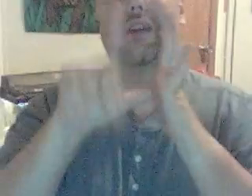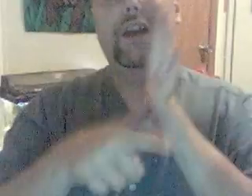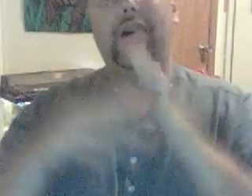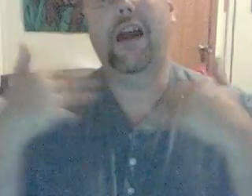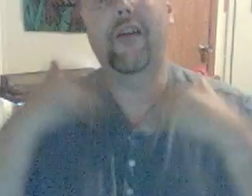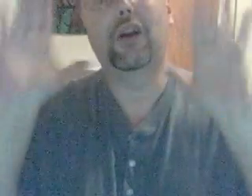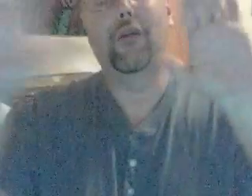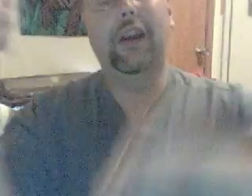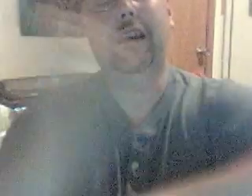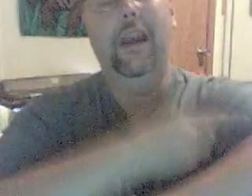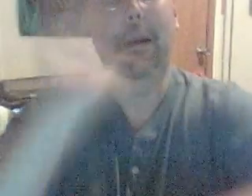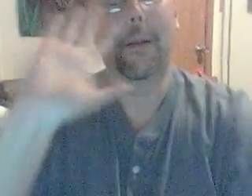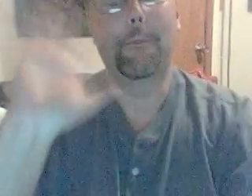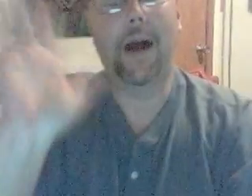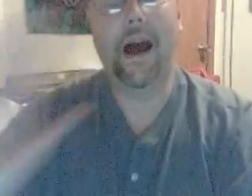later. Have a great day. Bye.